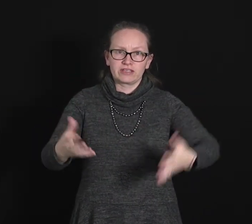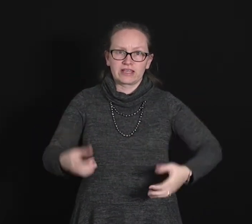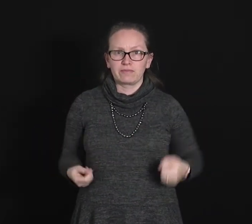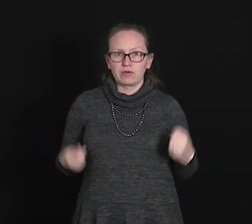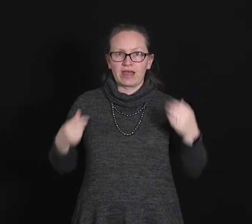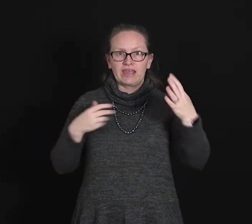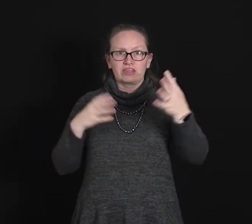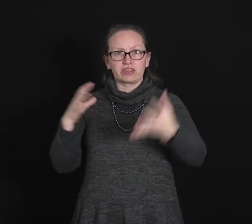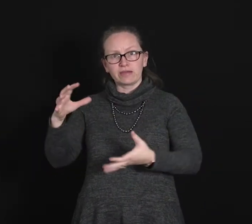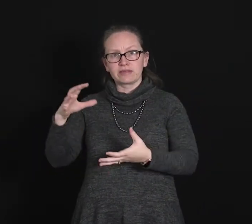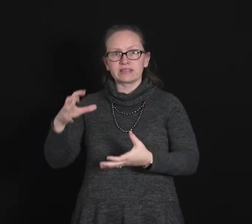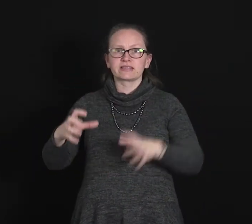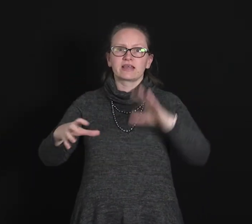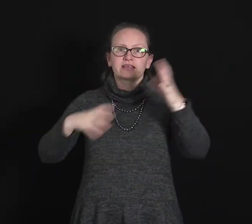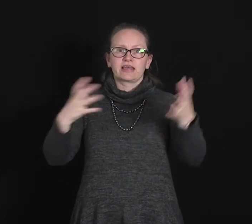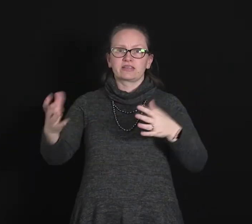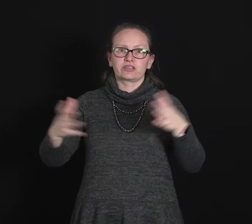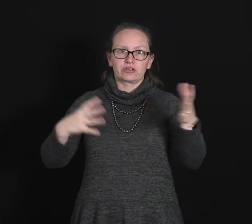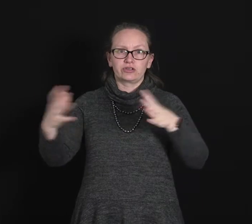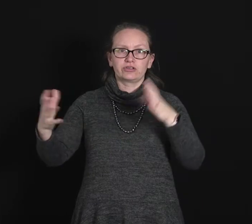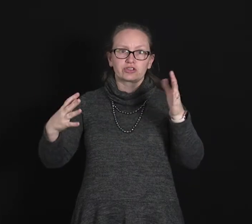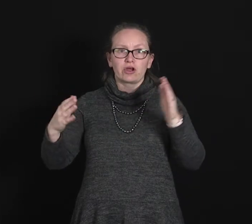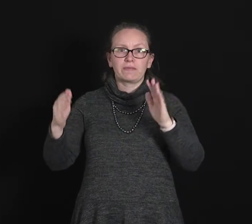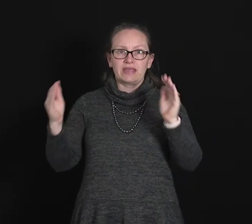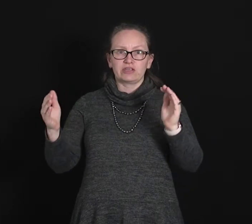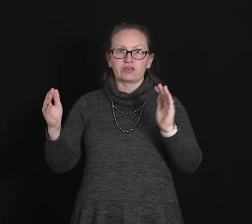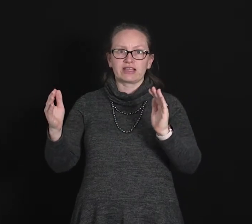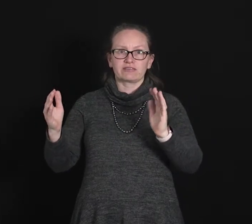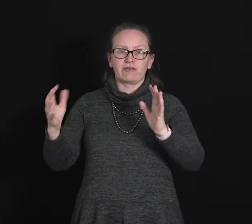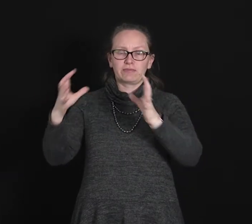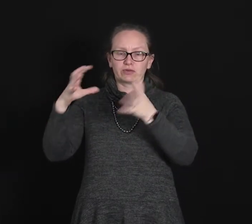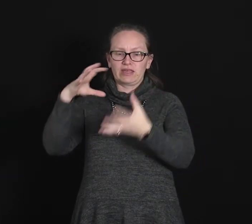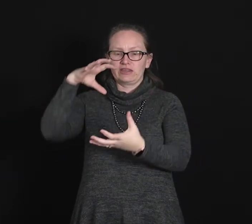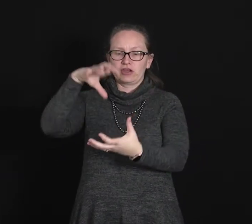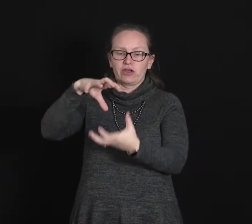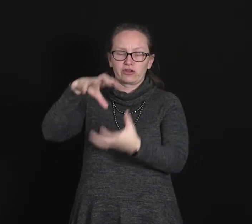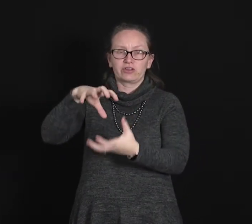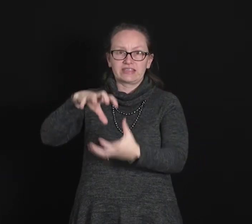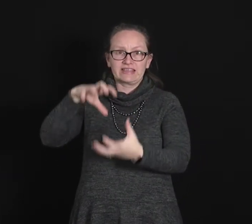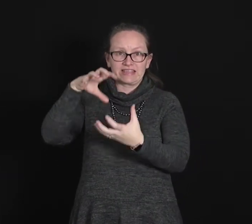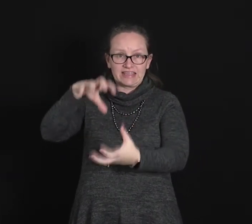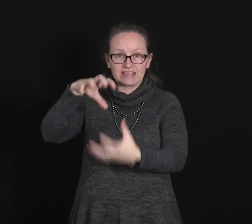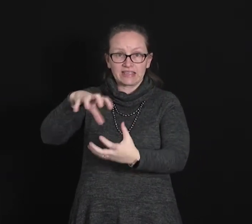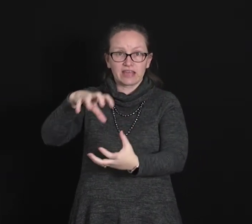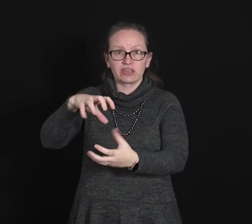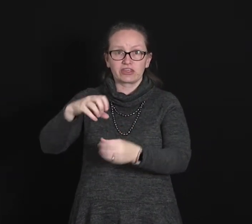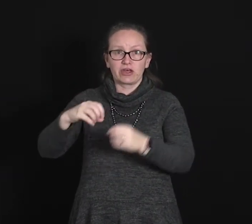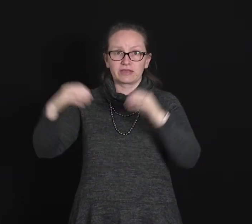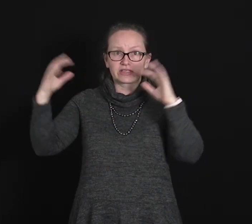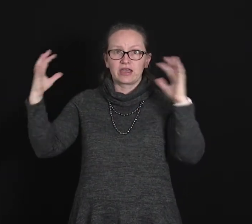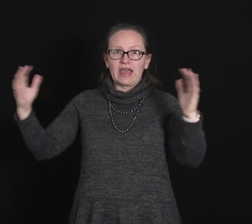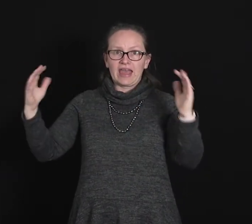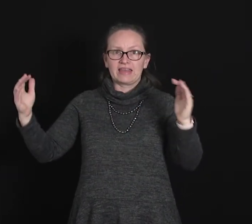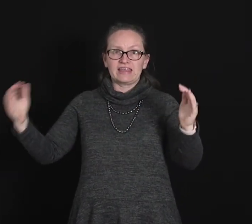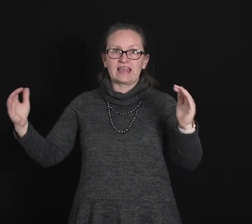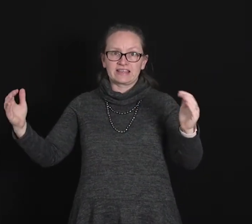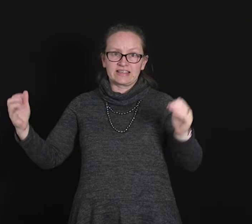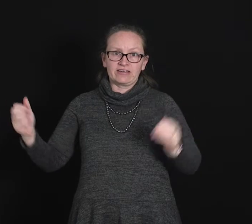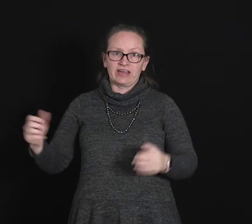example, a thermos tends to stop heat transfer between the contents inside the thermos and the exterior.